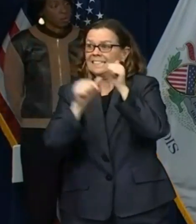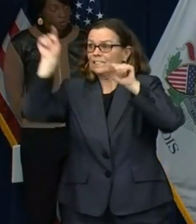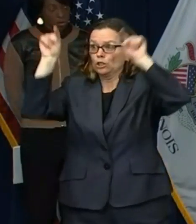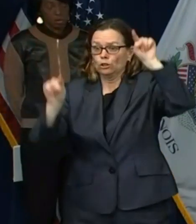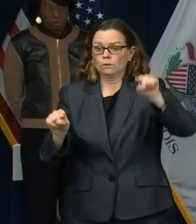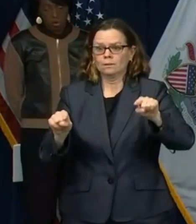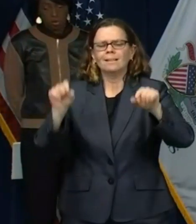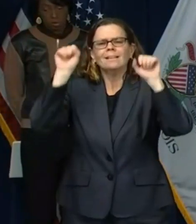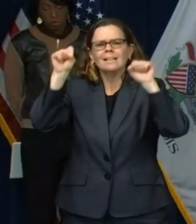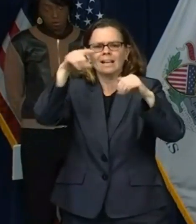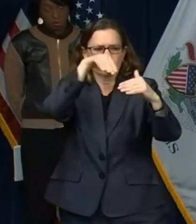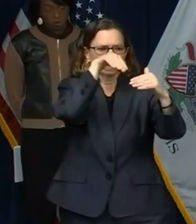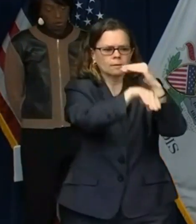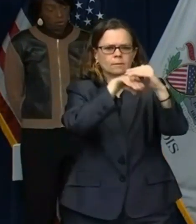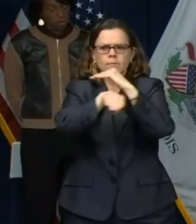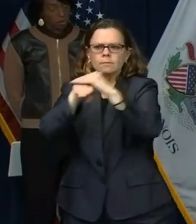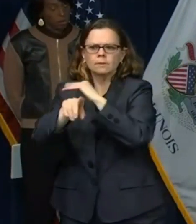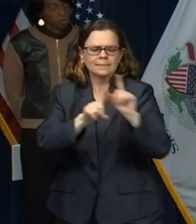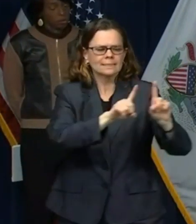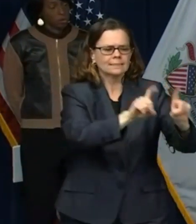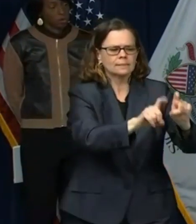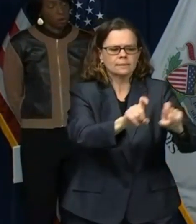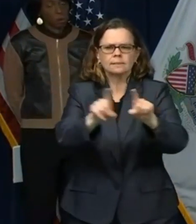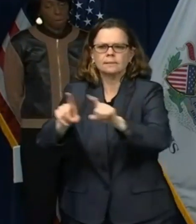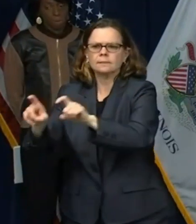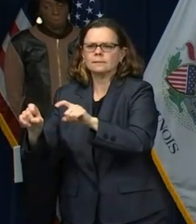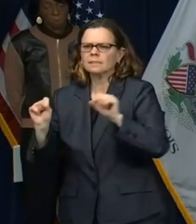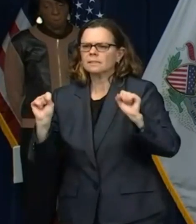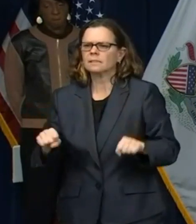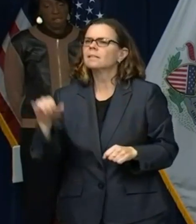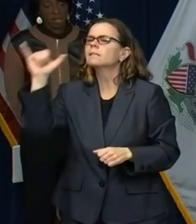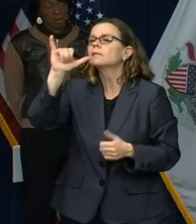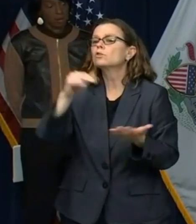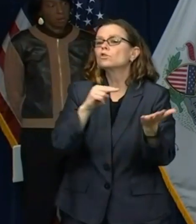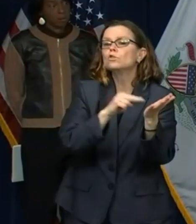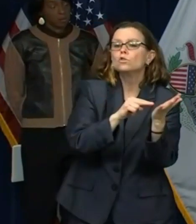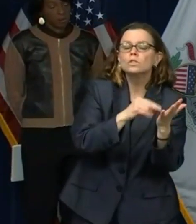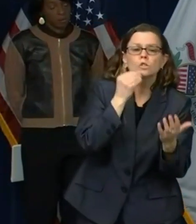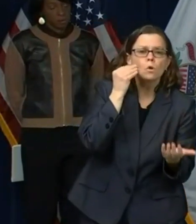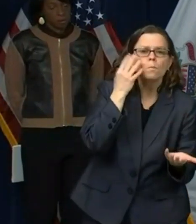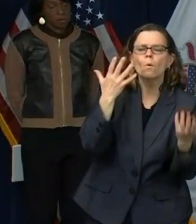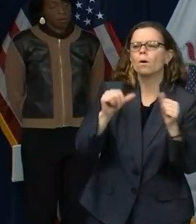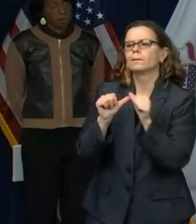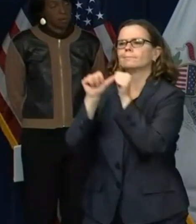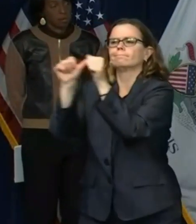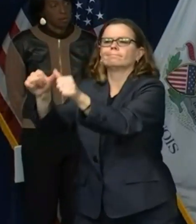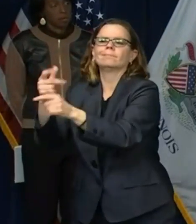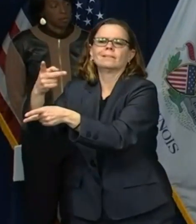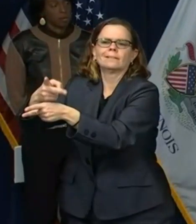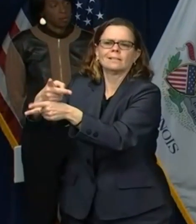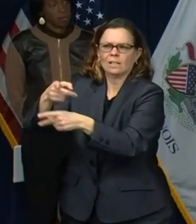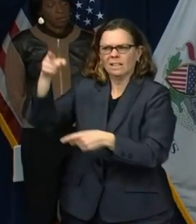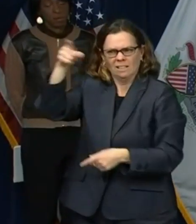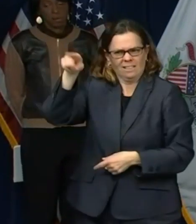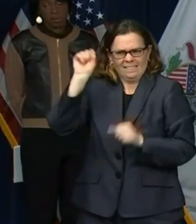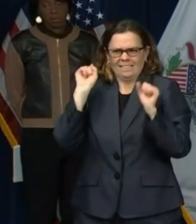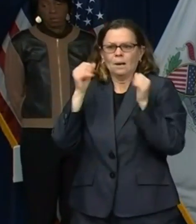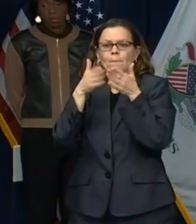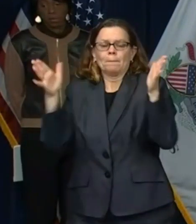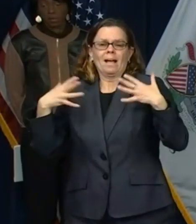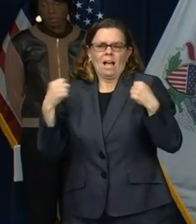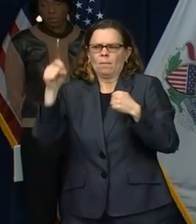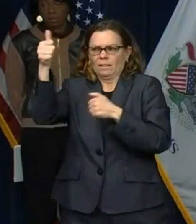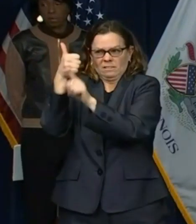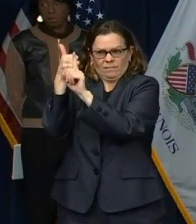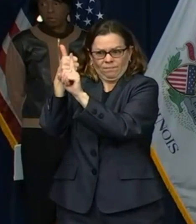others in a facility. It's certainly their choice and those tests can exist in their local area for them to